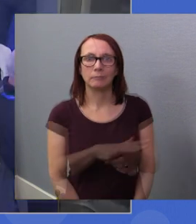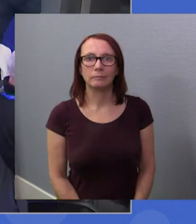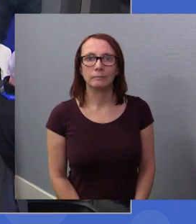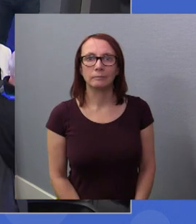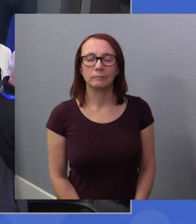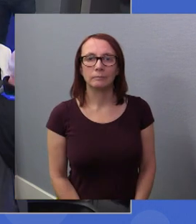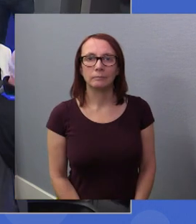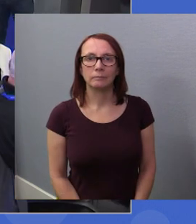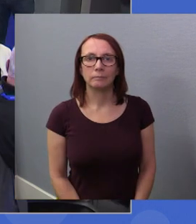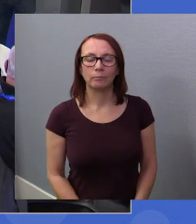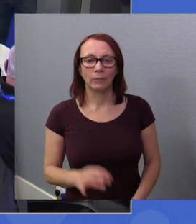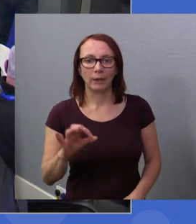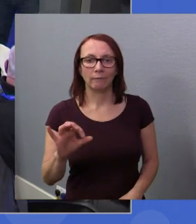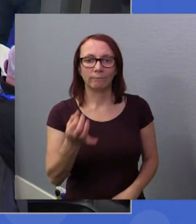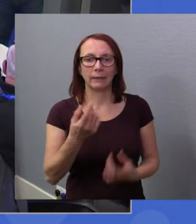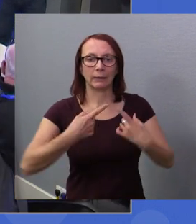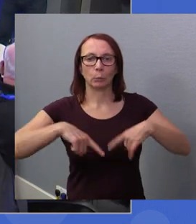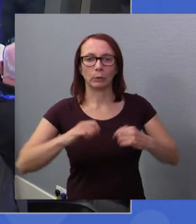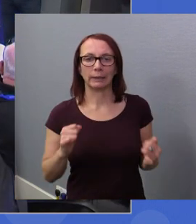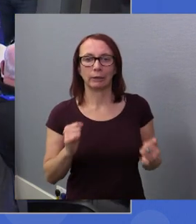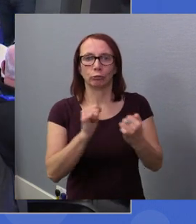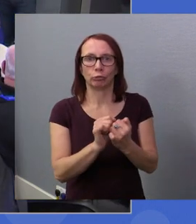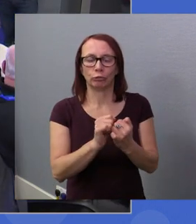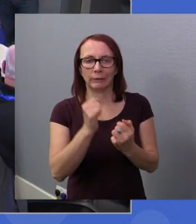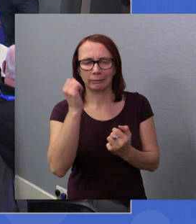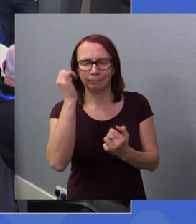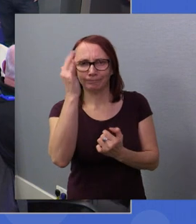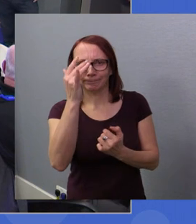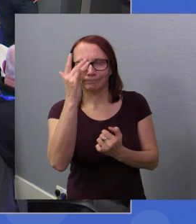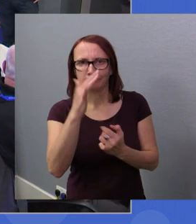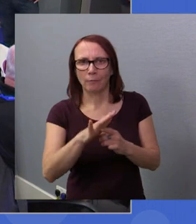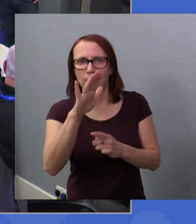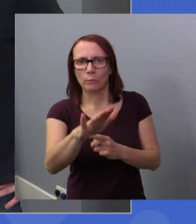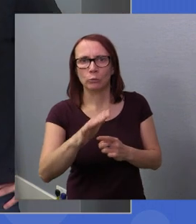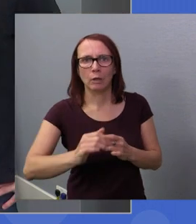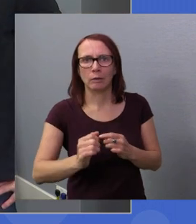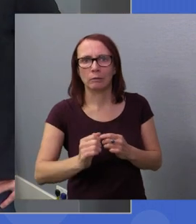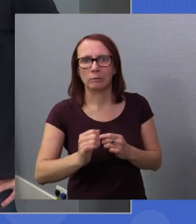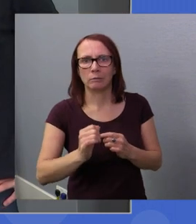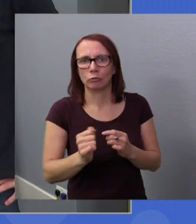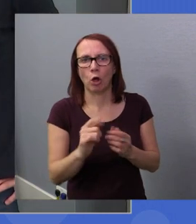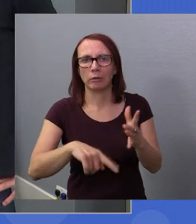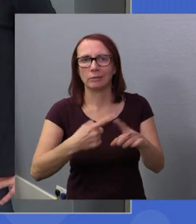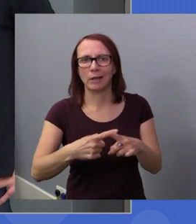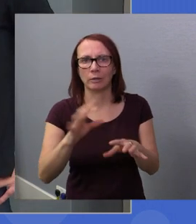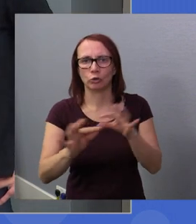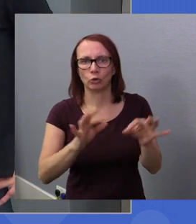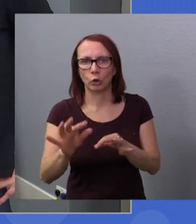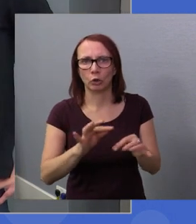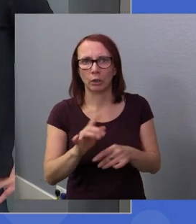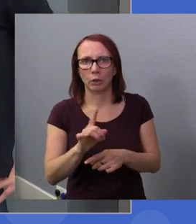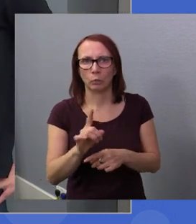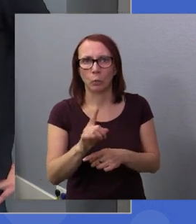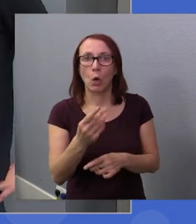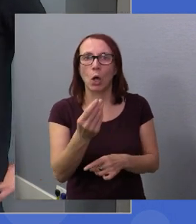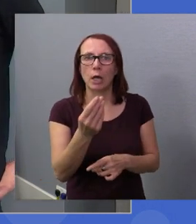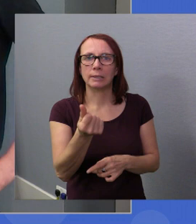The findings that we agree is important in considering Scotland's finances and tax choices is to decriminalise